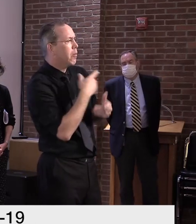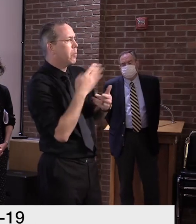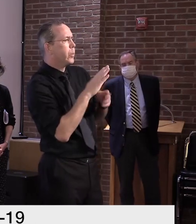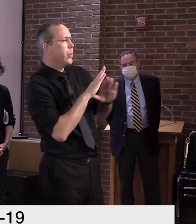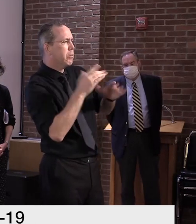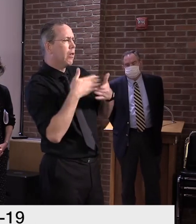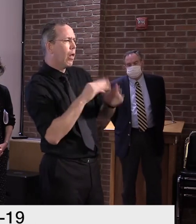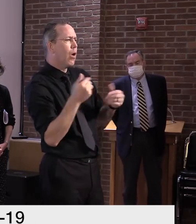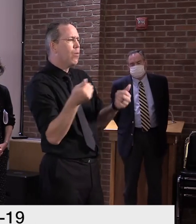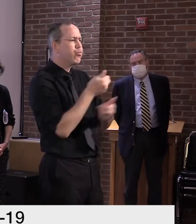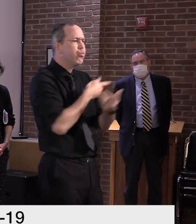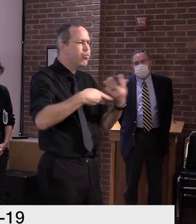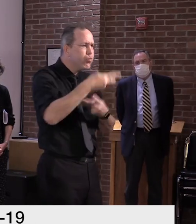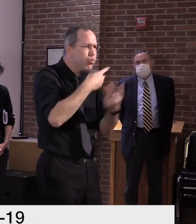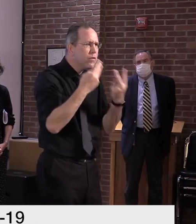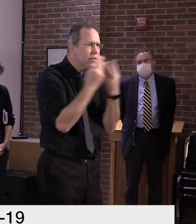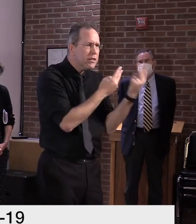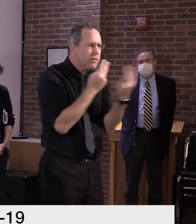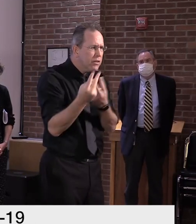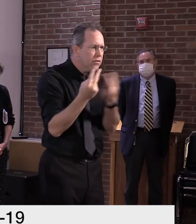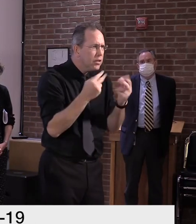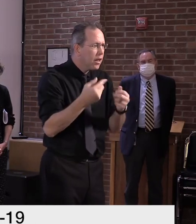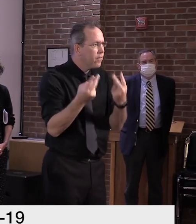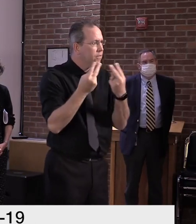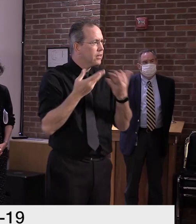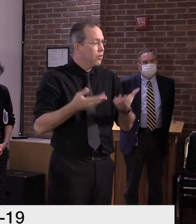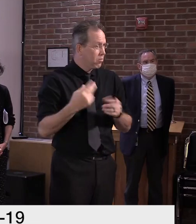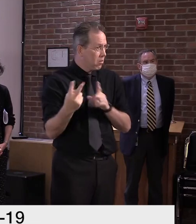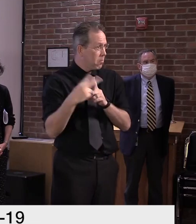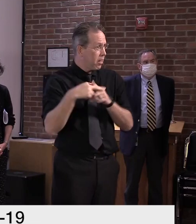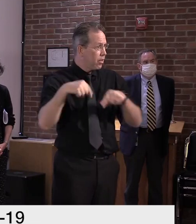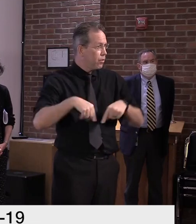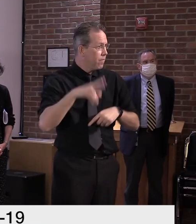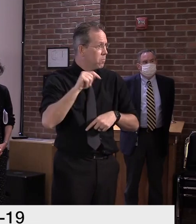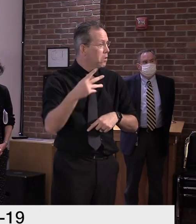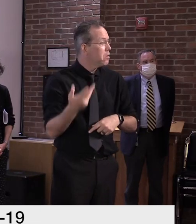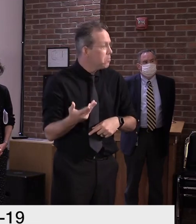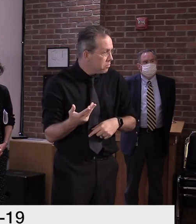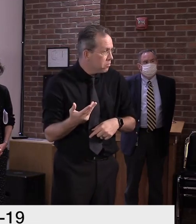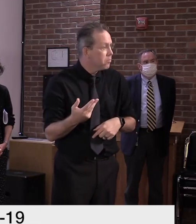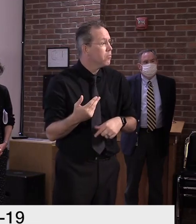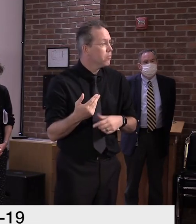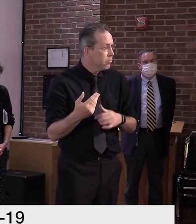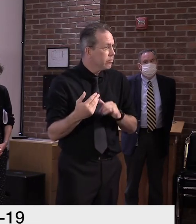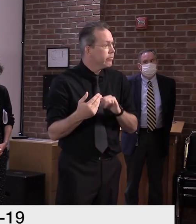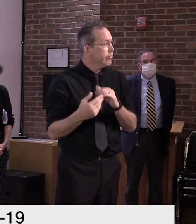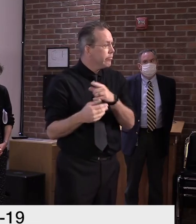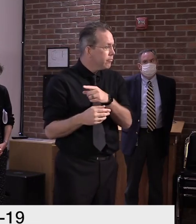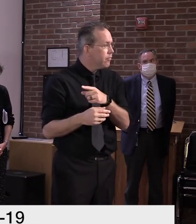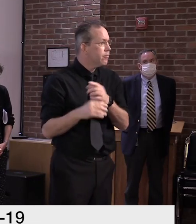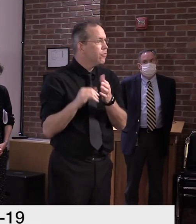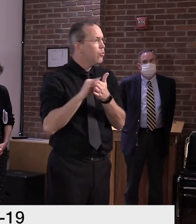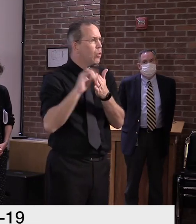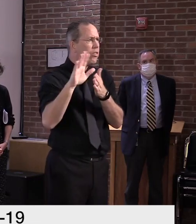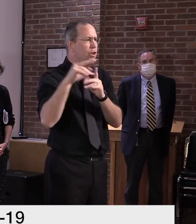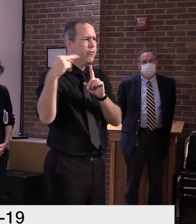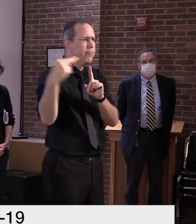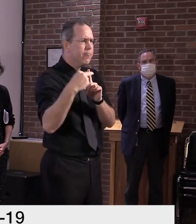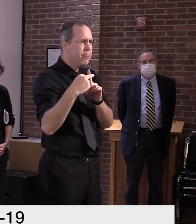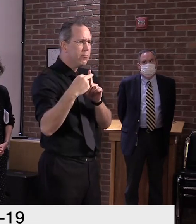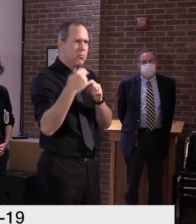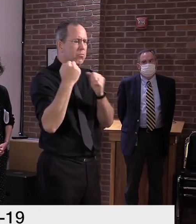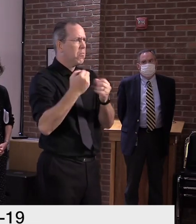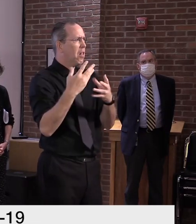here in the United, here in the Northeast. And you can see quite significantly how that is a very different picture